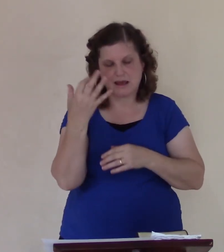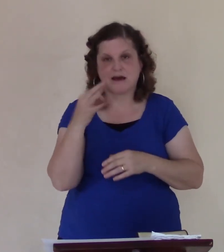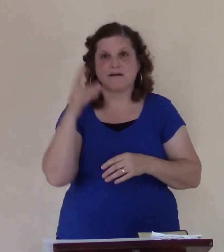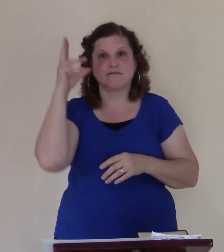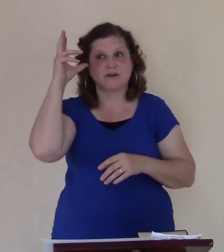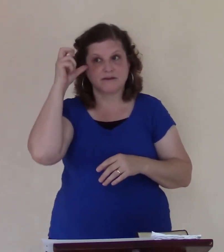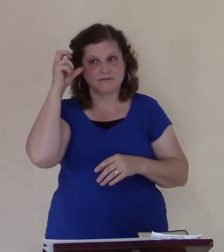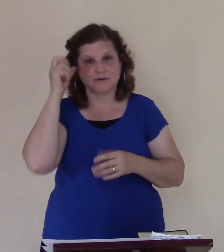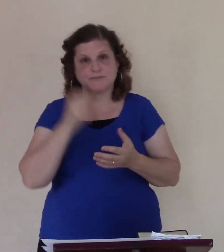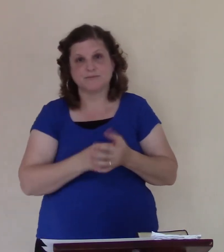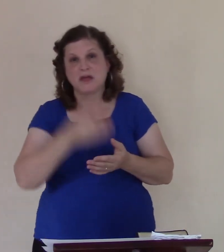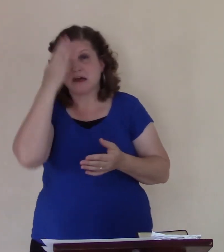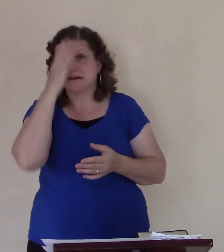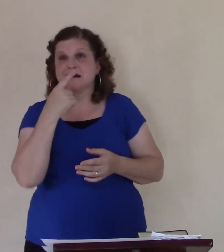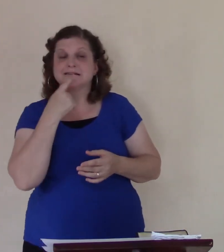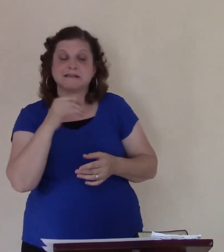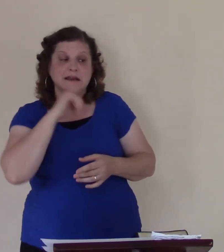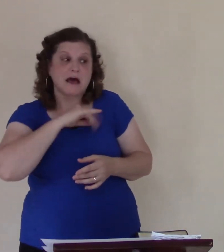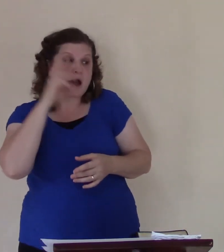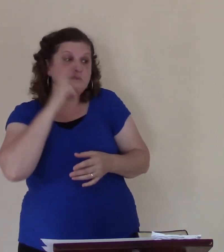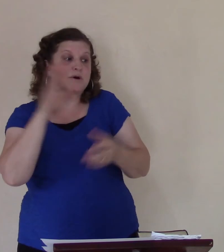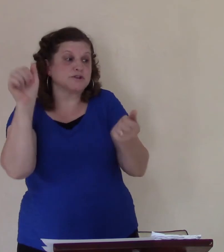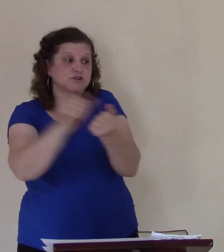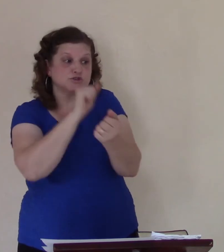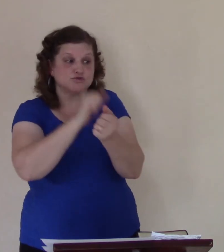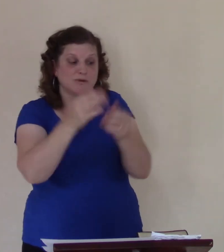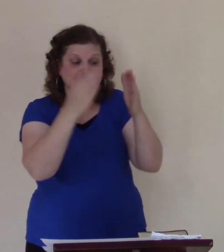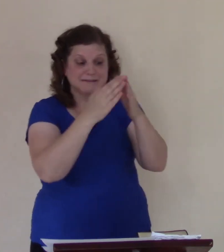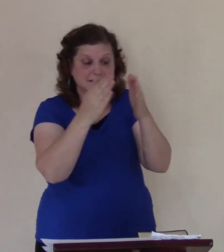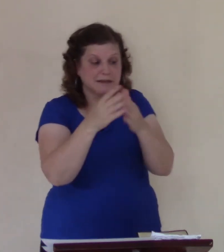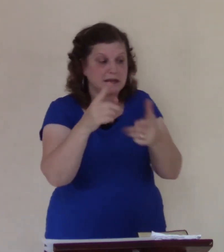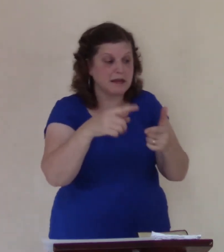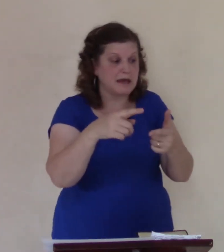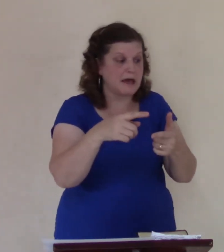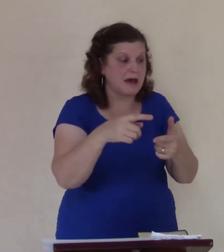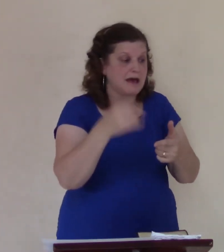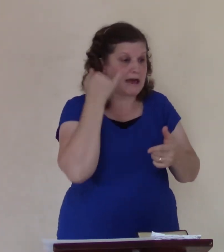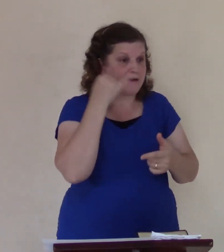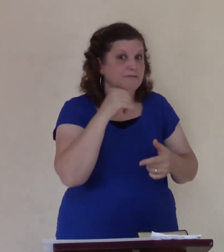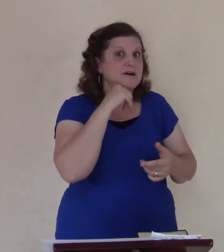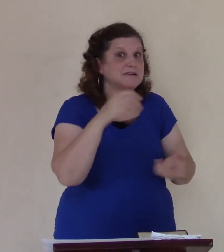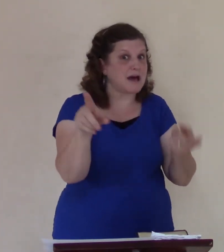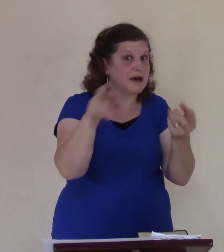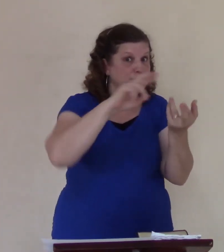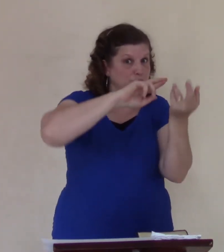unless they repent. And so Jonah knows that they repent. God will turn away from destroying them.